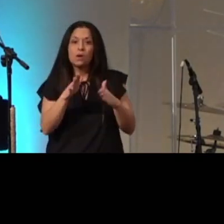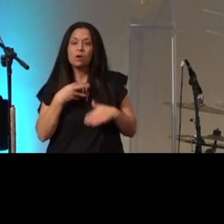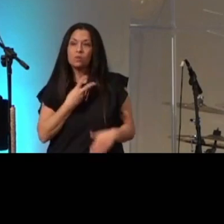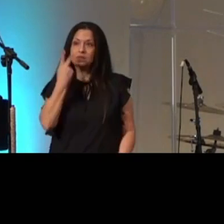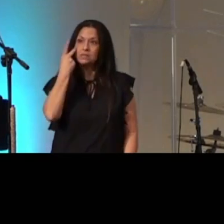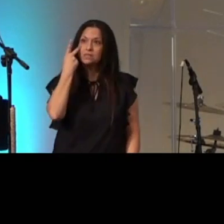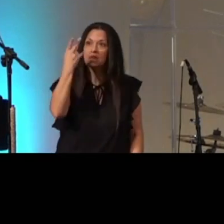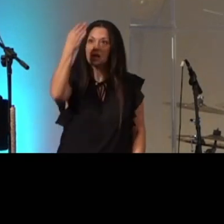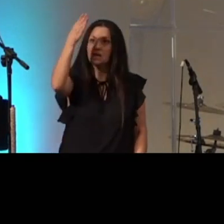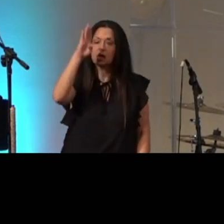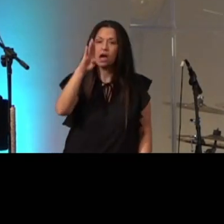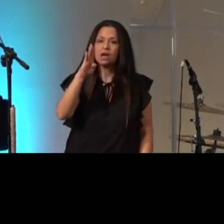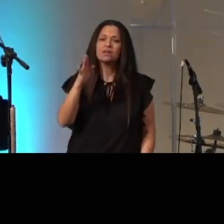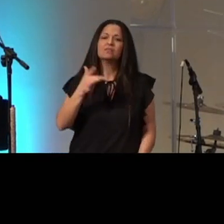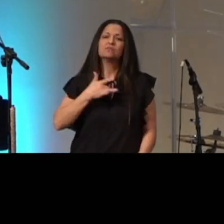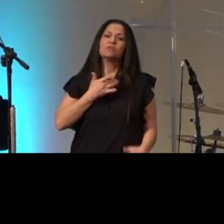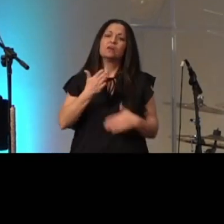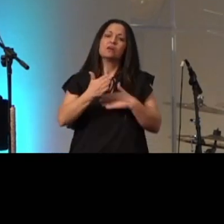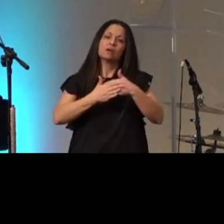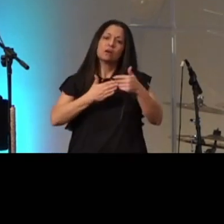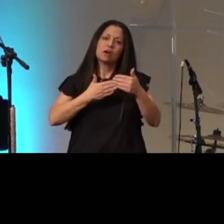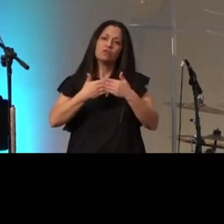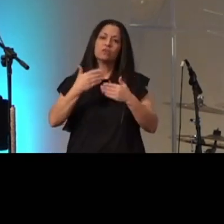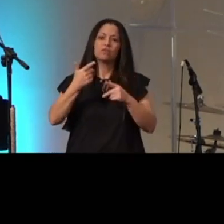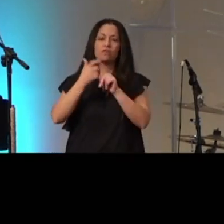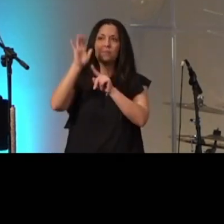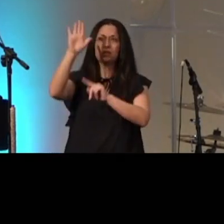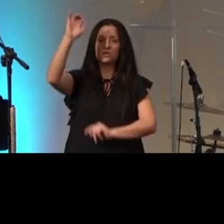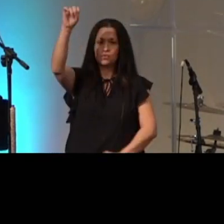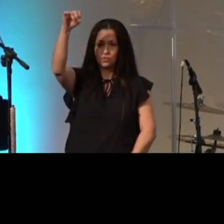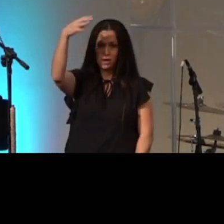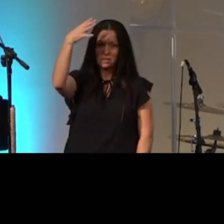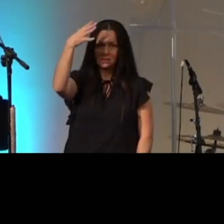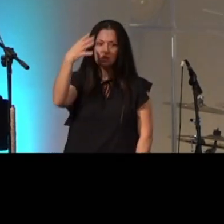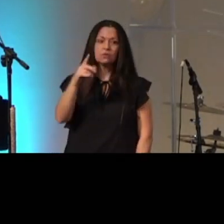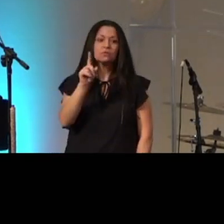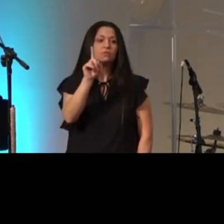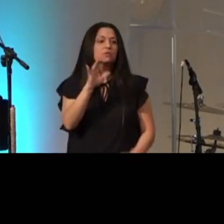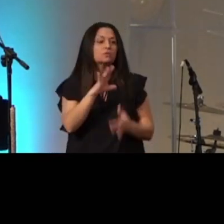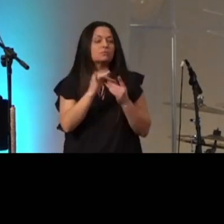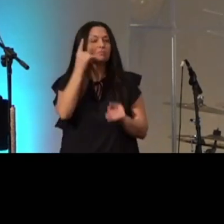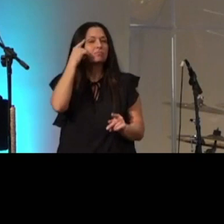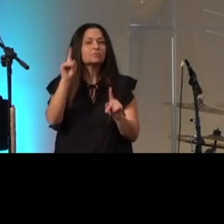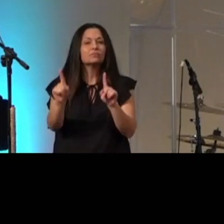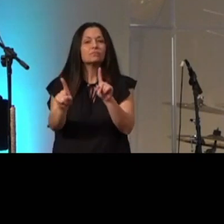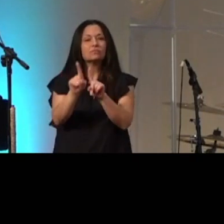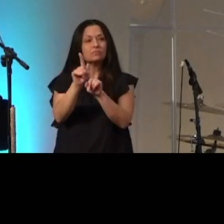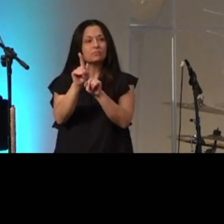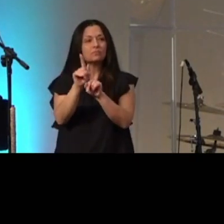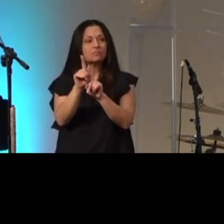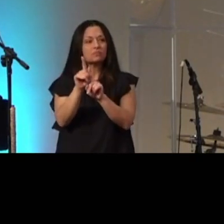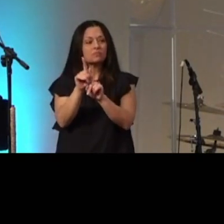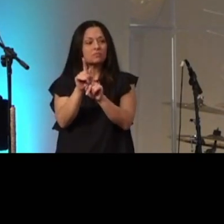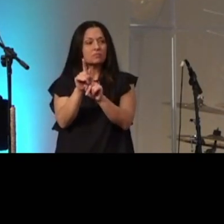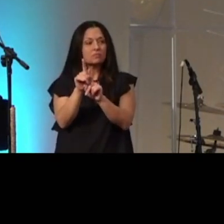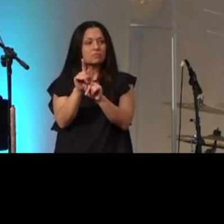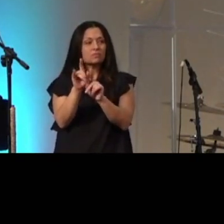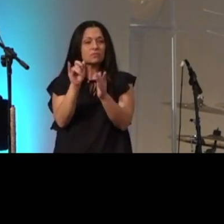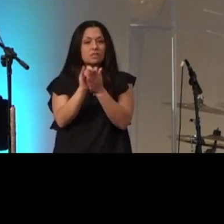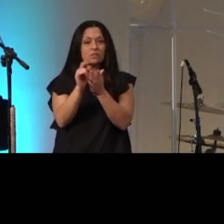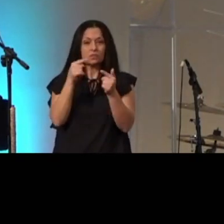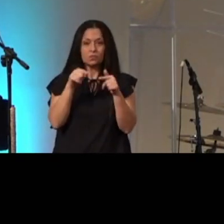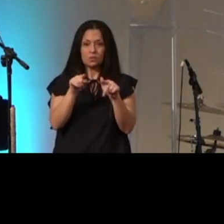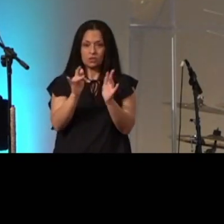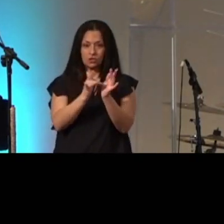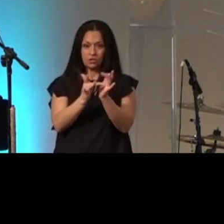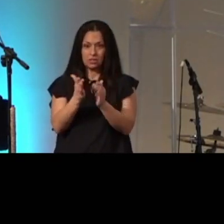we are comforted by his grace and one of the stories that comes to mind is one in which jesus is near the end